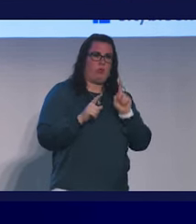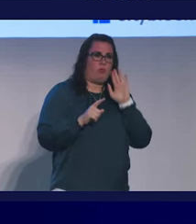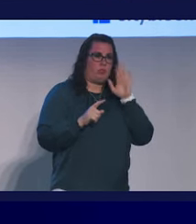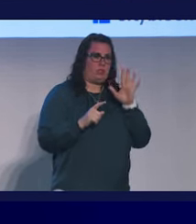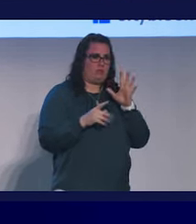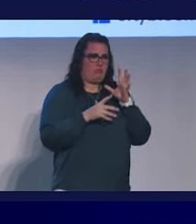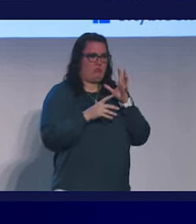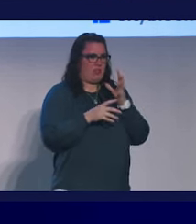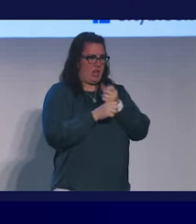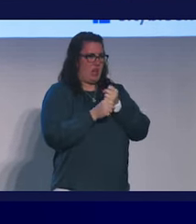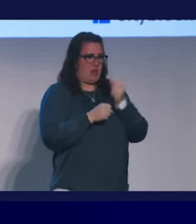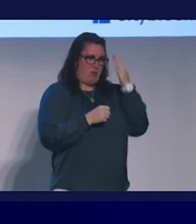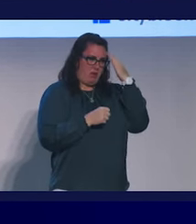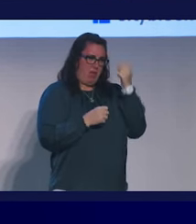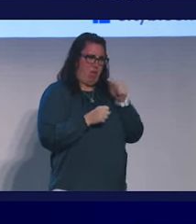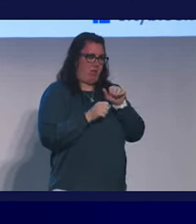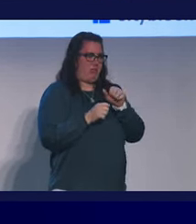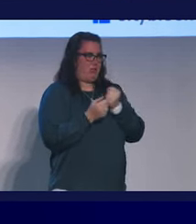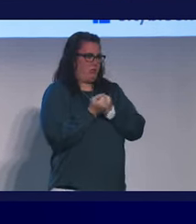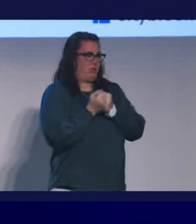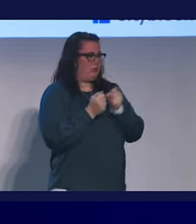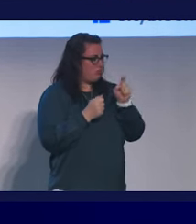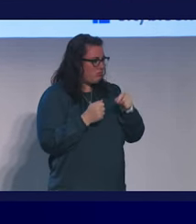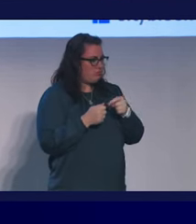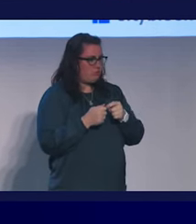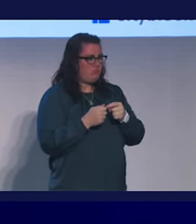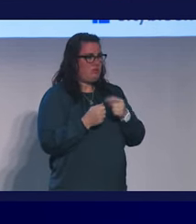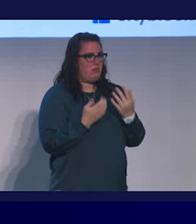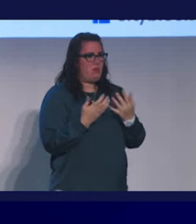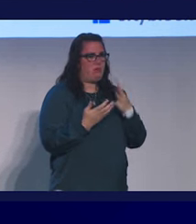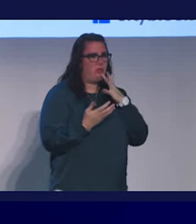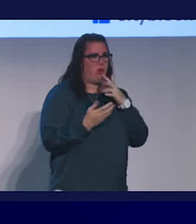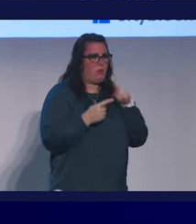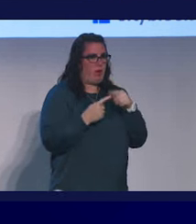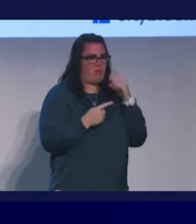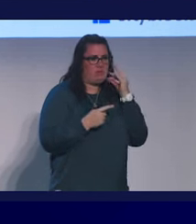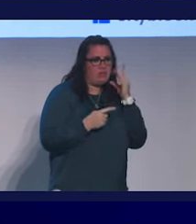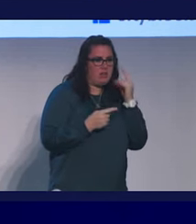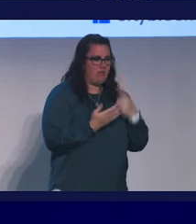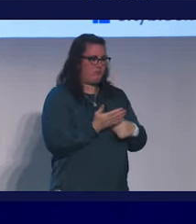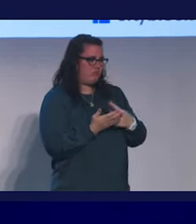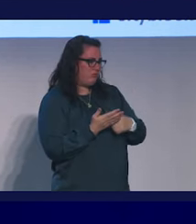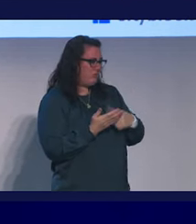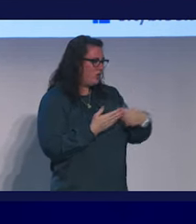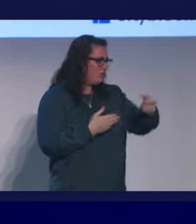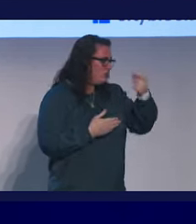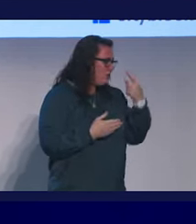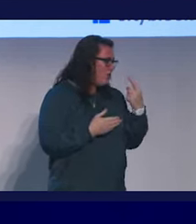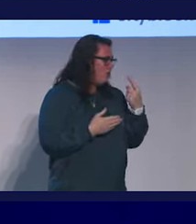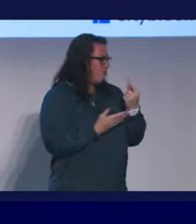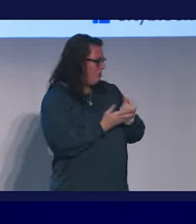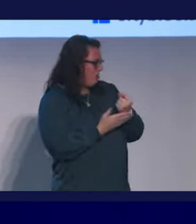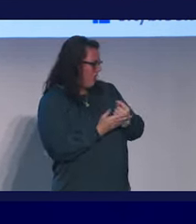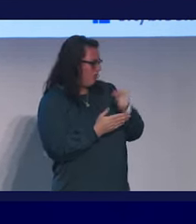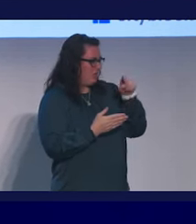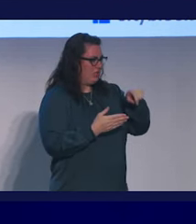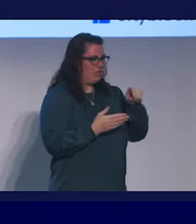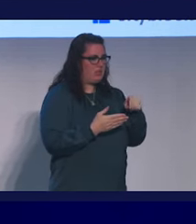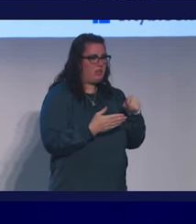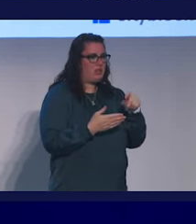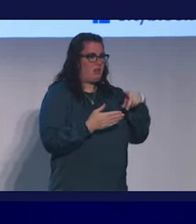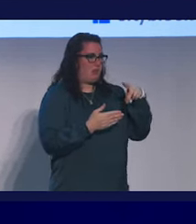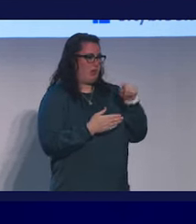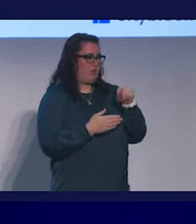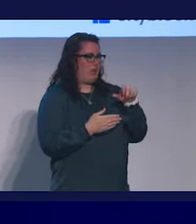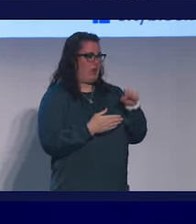the mental health supports that she needed? Would someone have said, let's talk about this cat. Let's understand the therapy needs. Let's talk about your